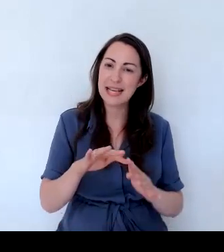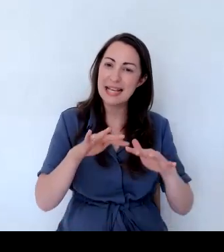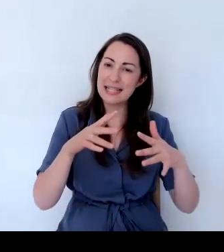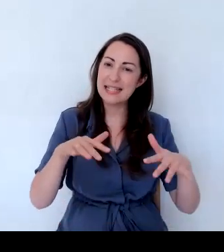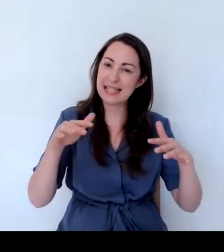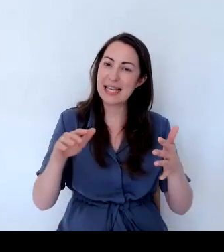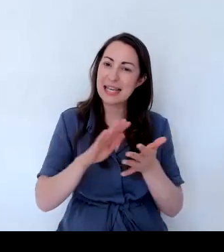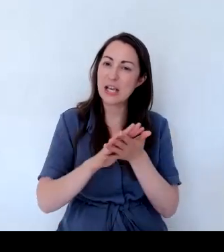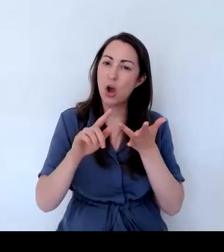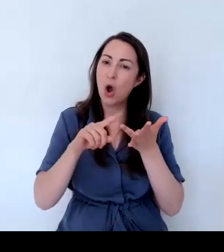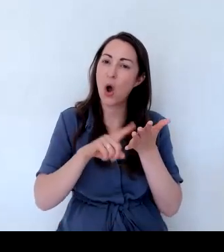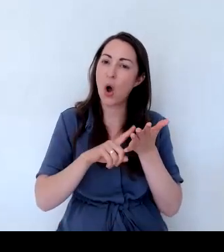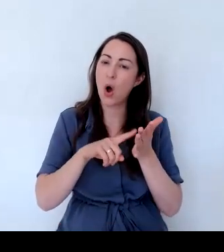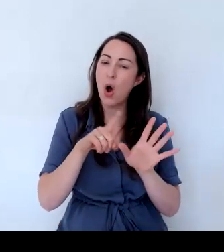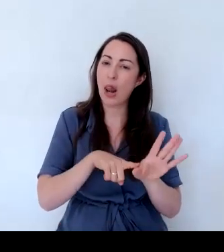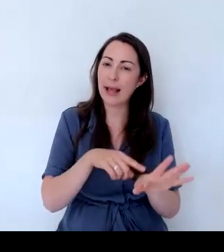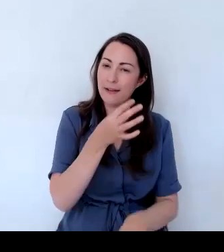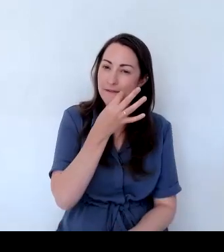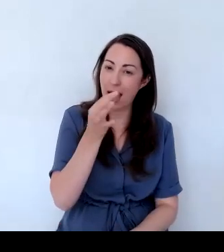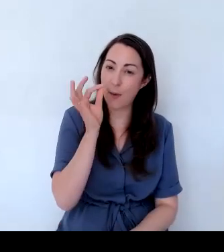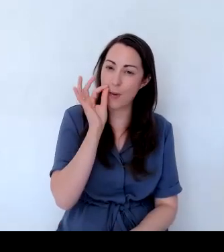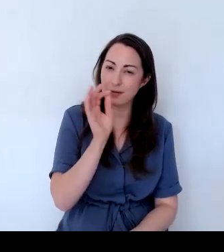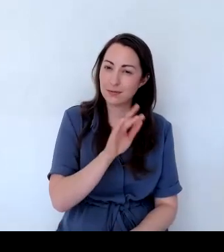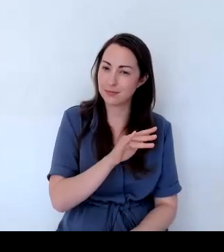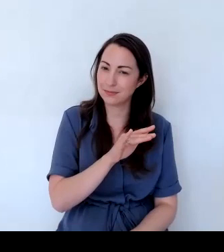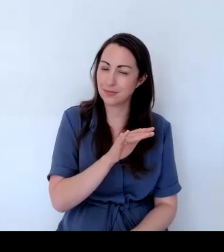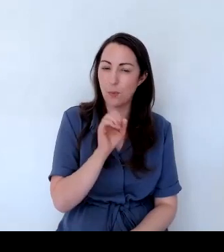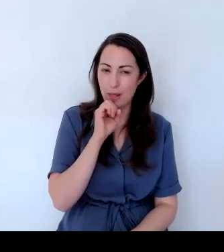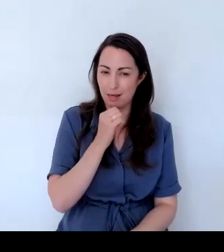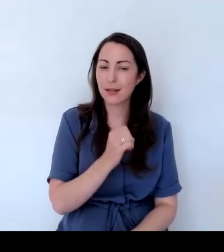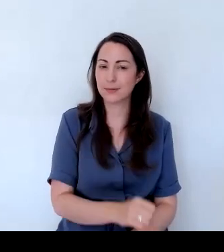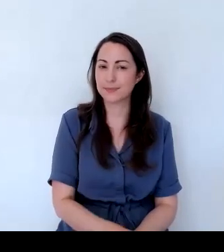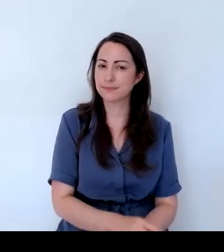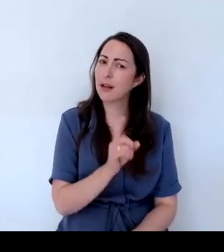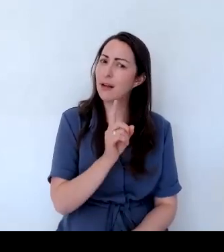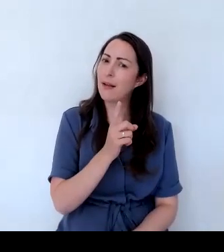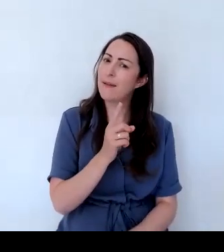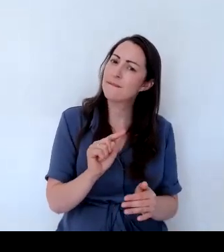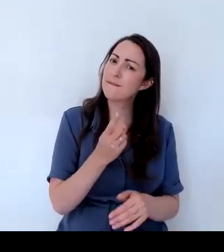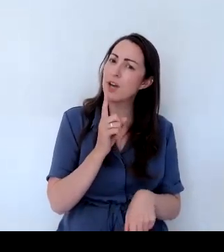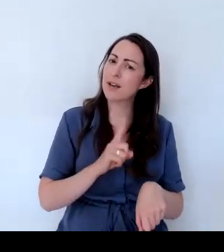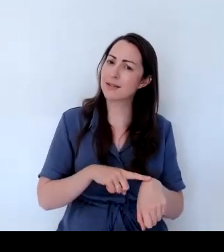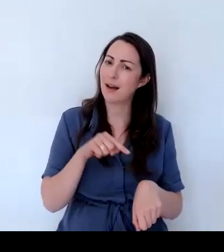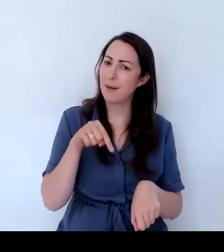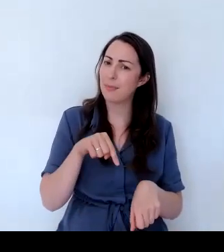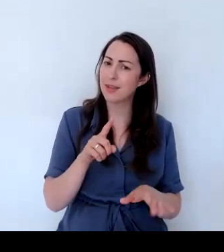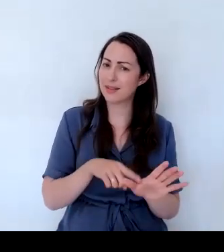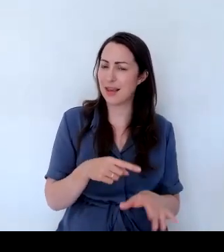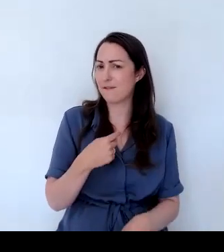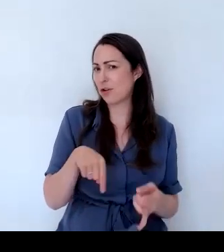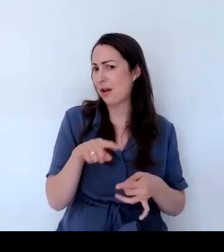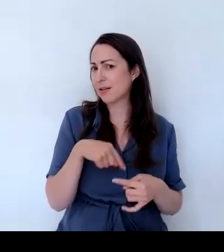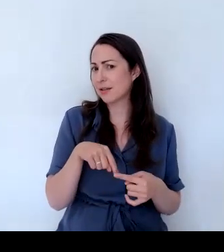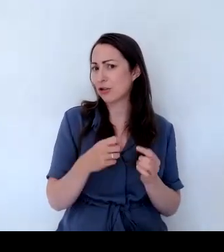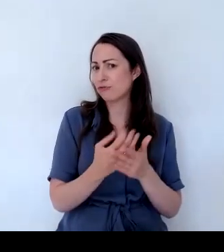OK, so that's another one that we're growing for the first time this year actually. Well, it's really lovely for pollinators.